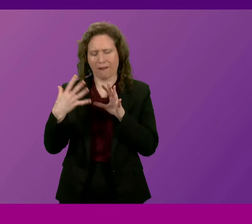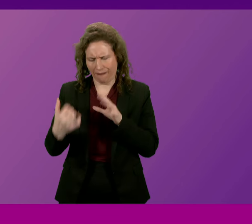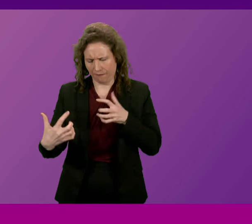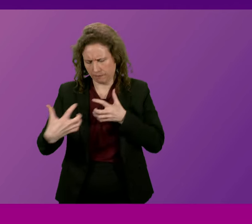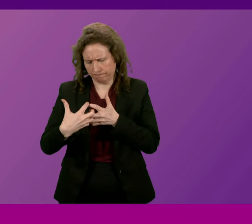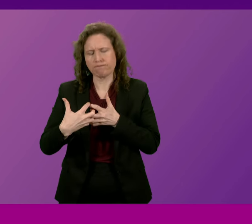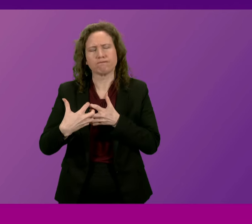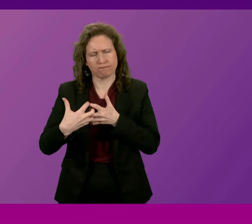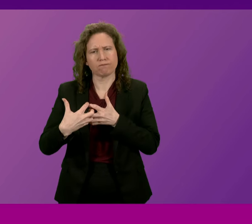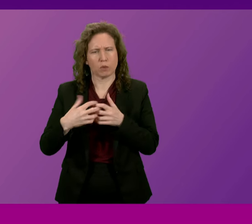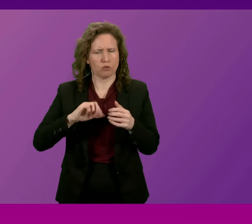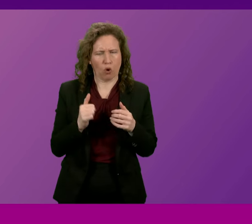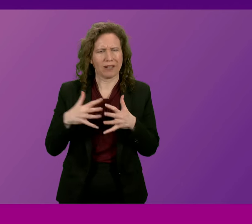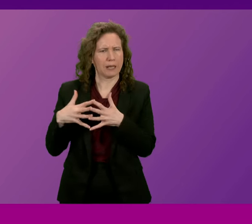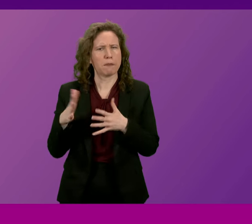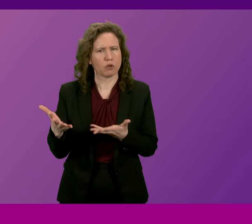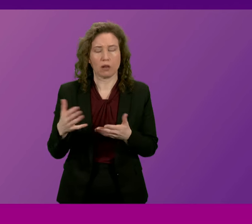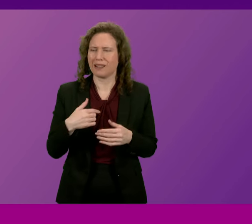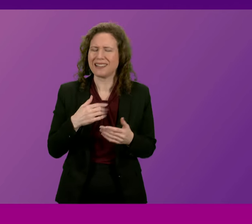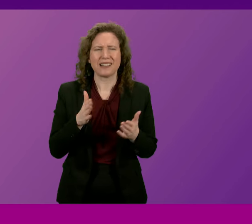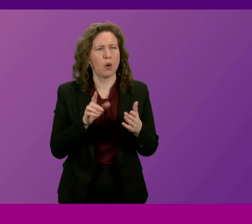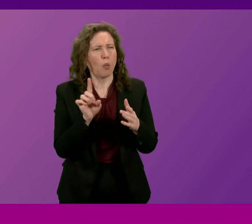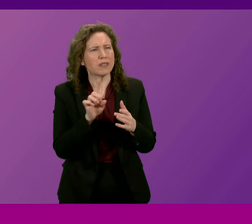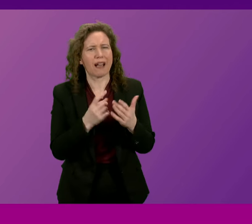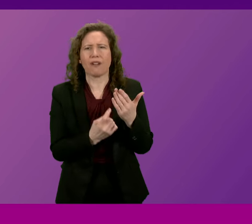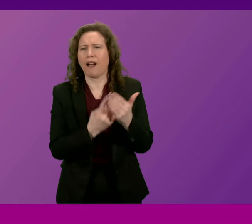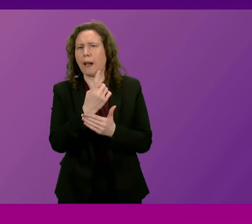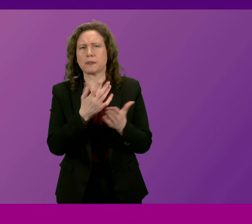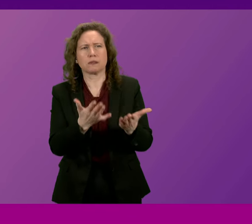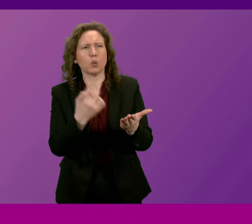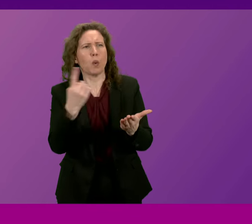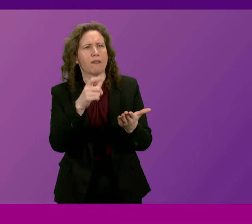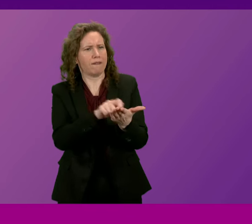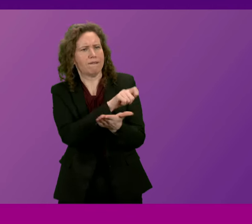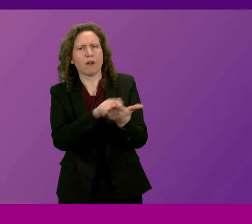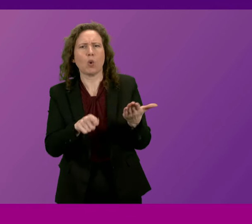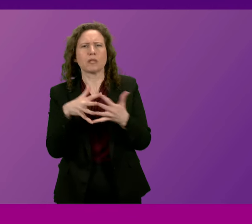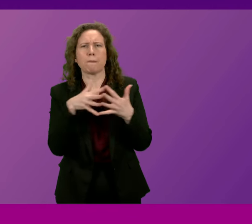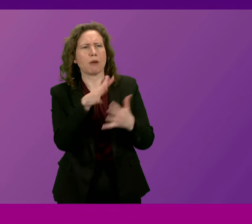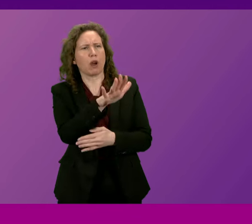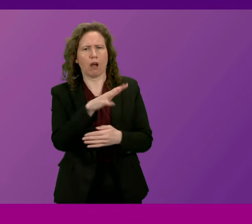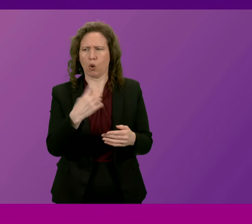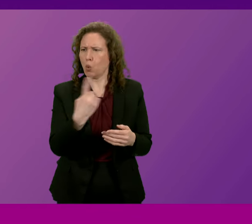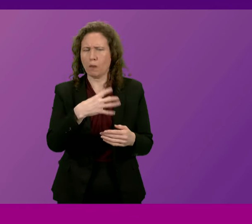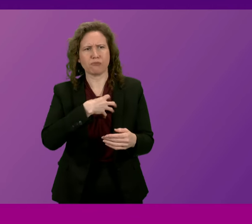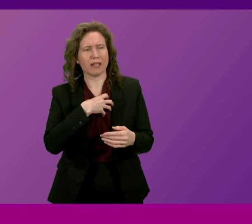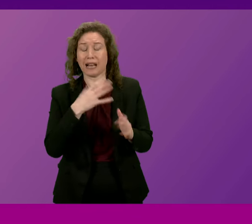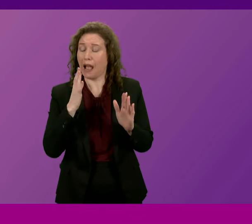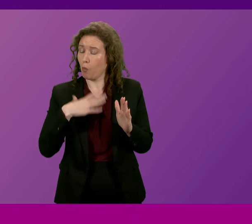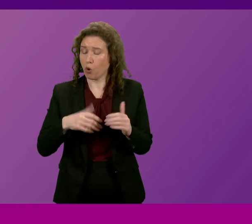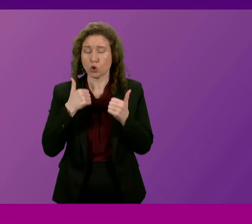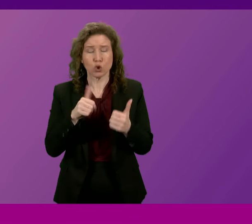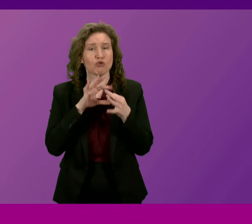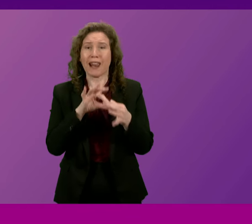United States. And regardless of the presidential choice in the United States, I want to maintain good